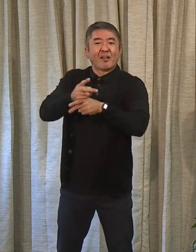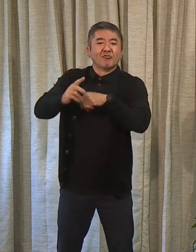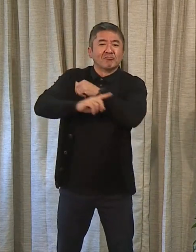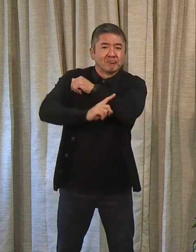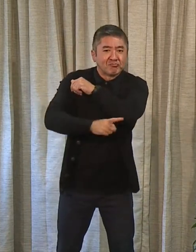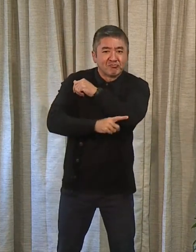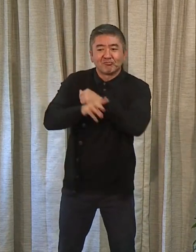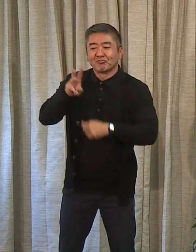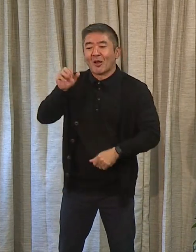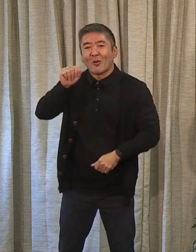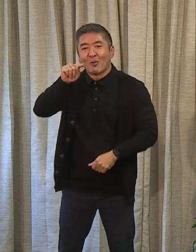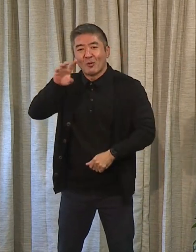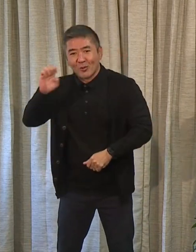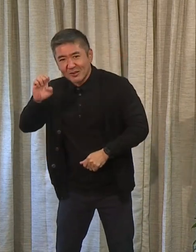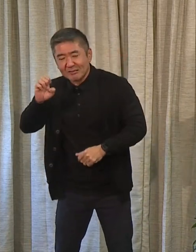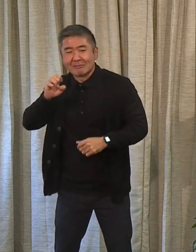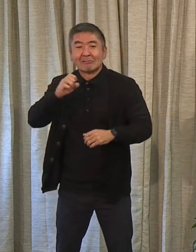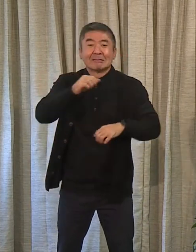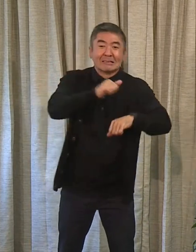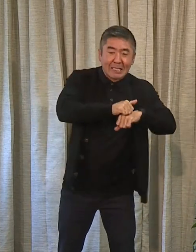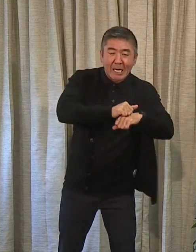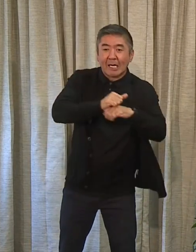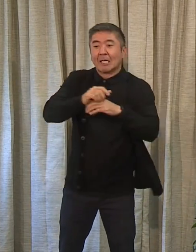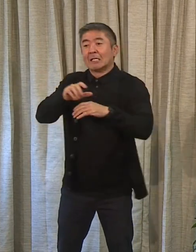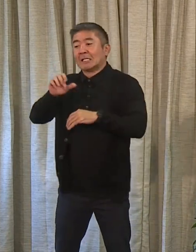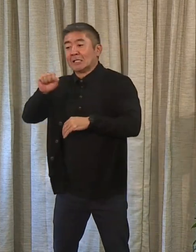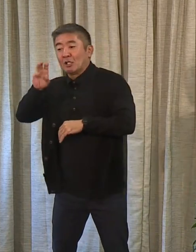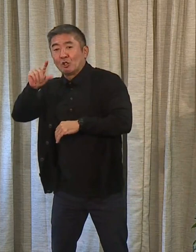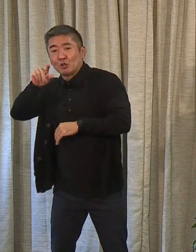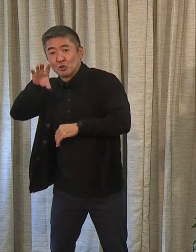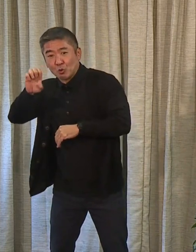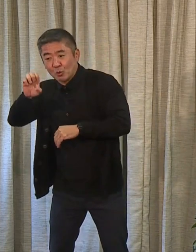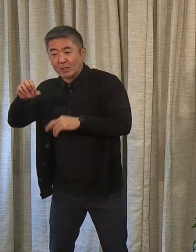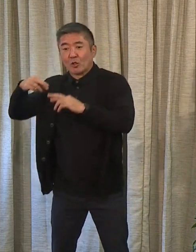so solid, sewage, and recyclables.